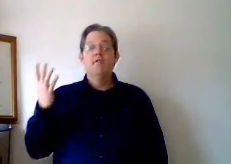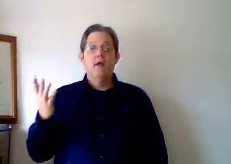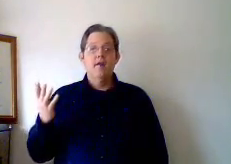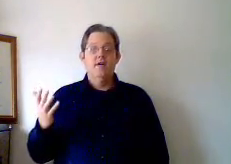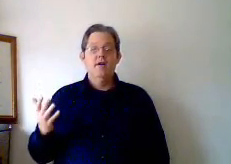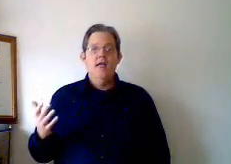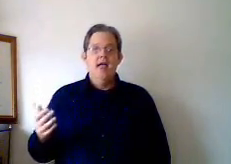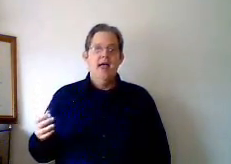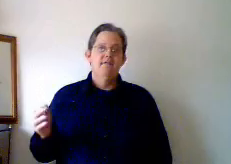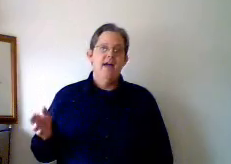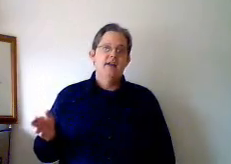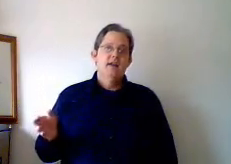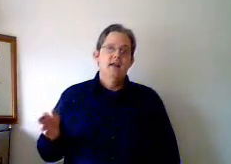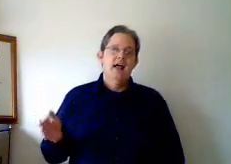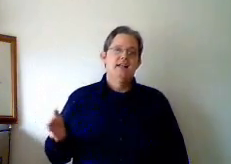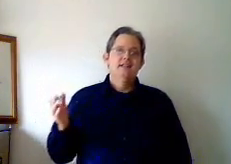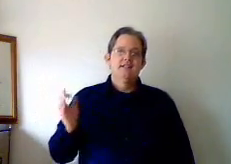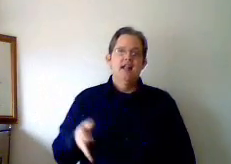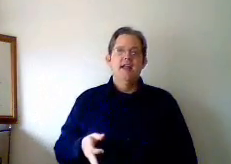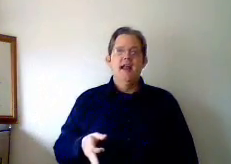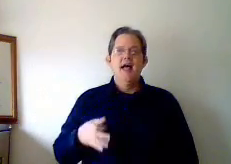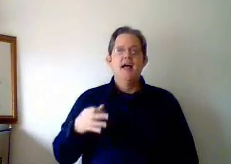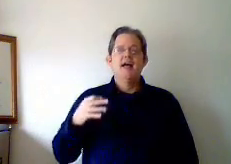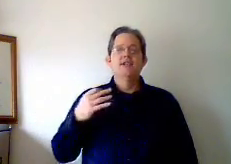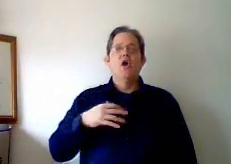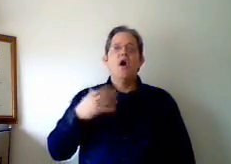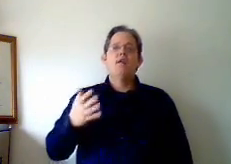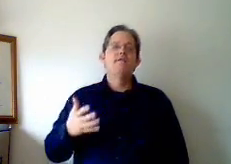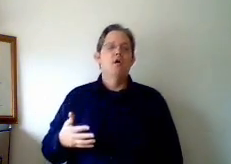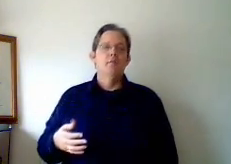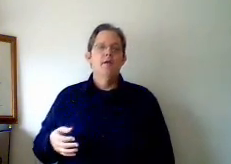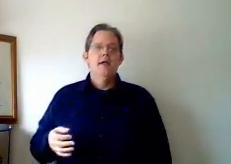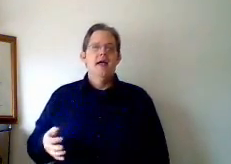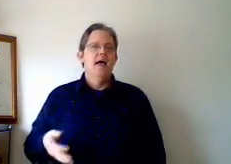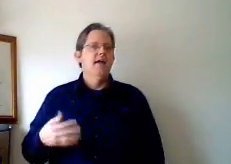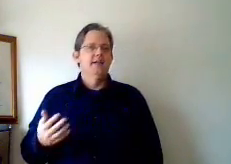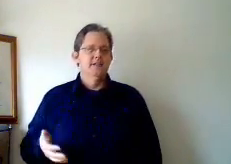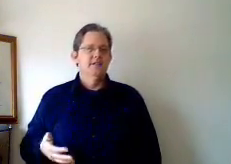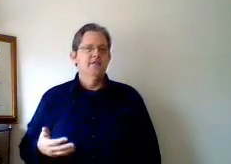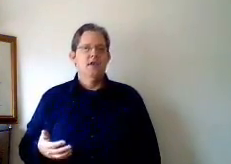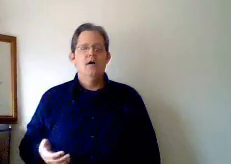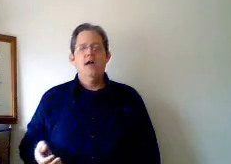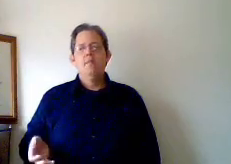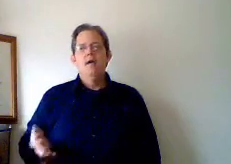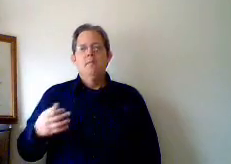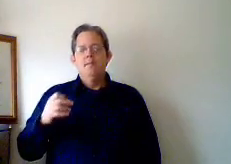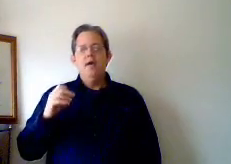forever. And in fact, selling as an art form existed for a long time. But in about